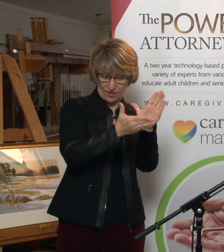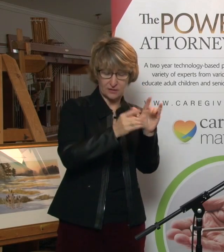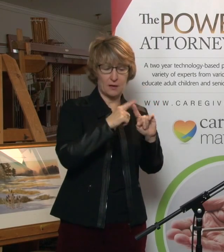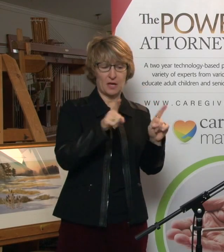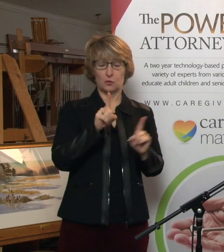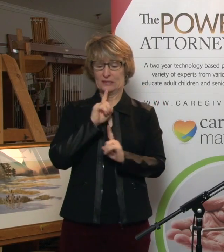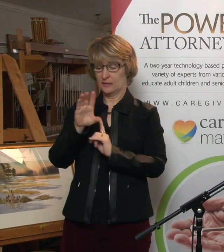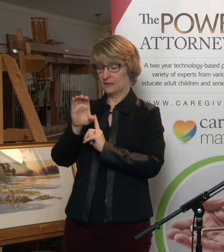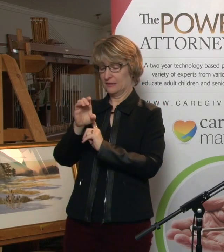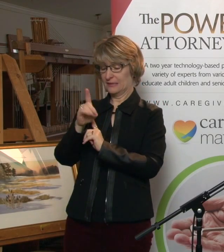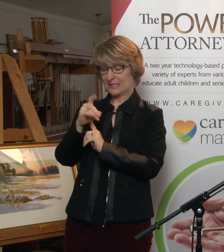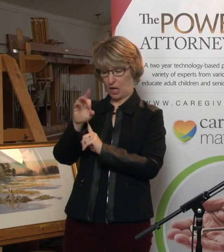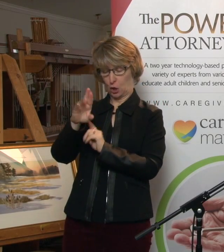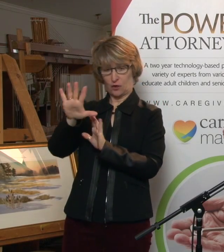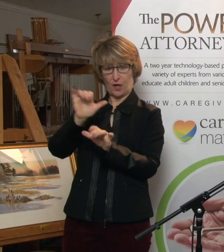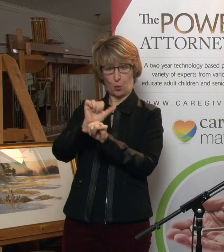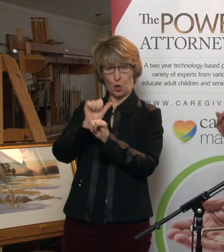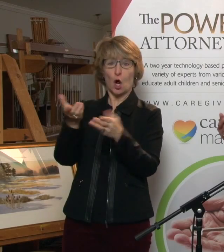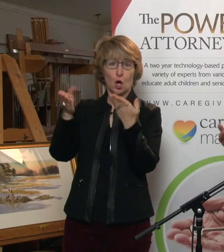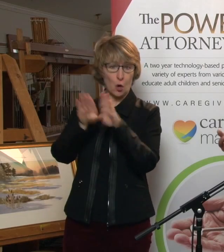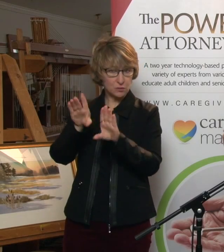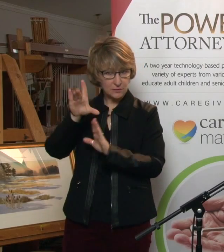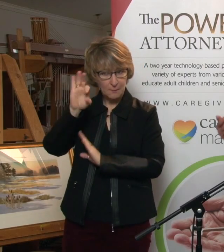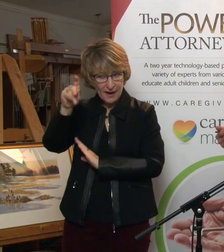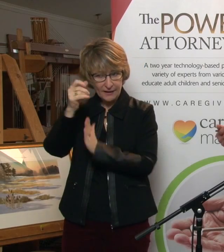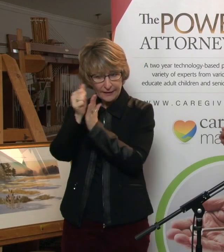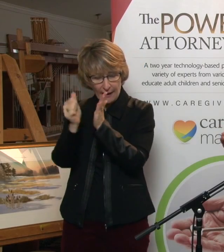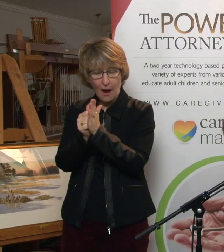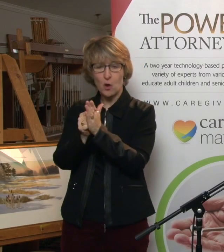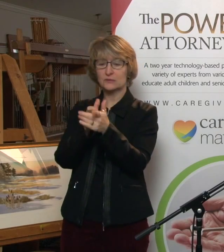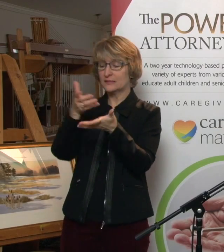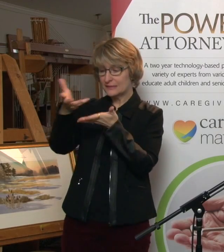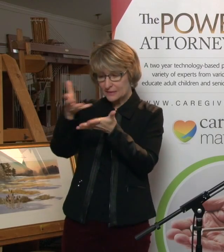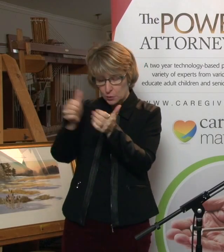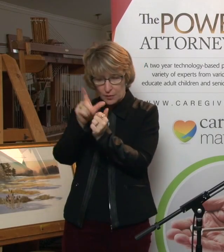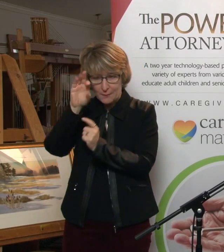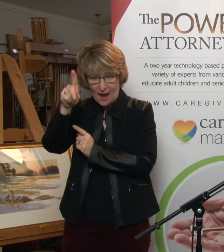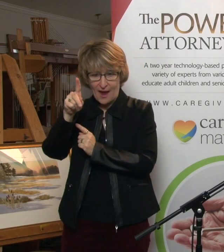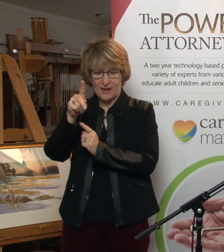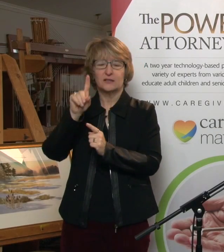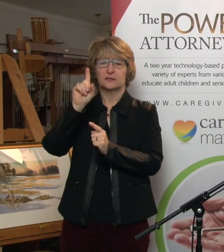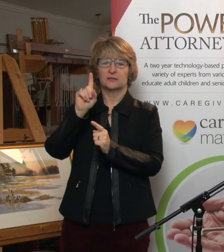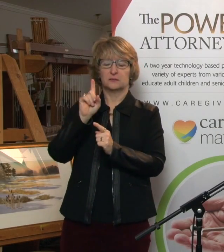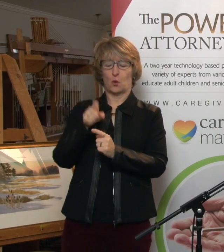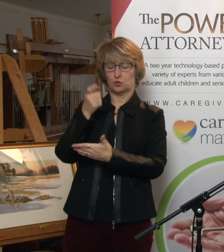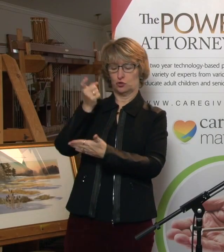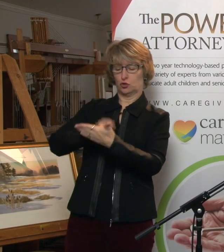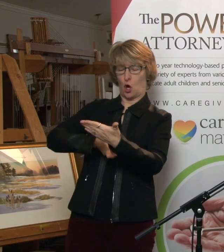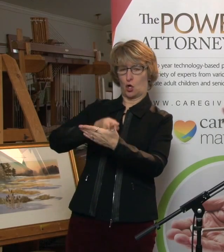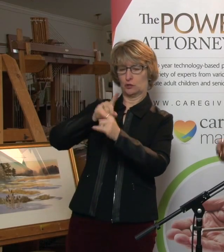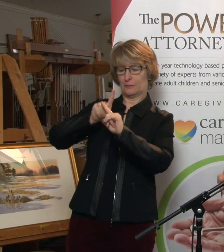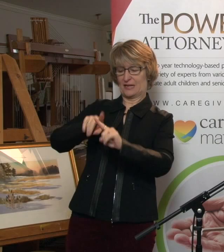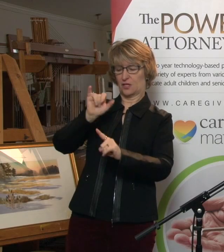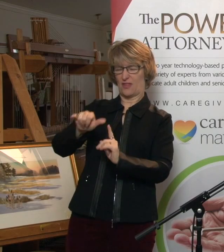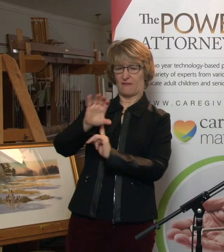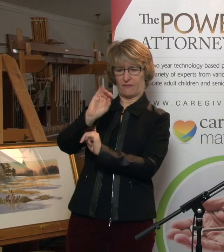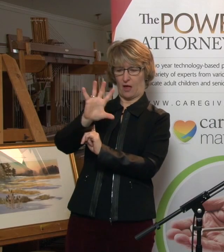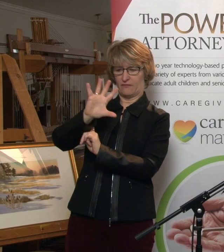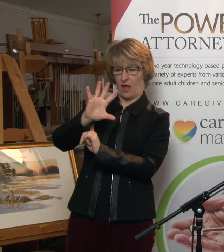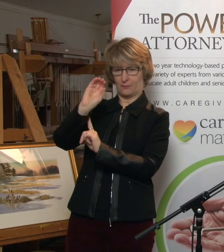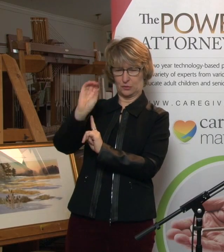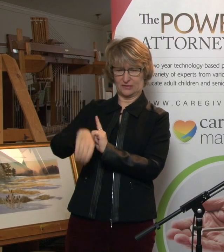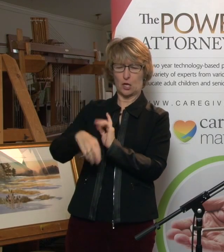work, such as closing your bank account, dealing with the banks, and stuff like that, they are supposed to charge based on that sort of 5%